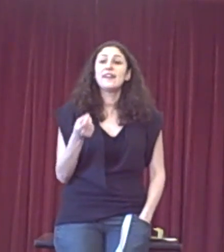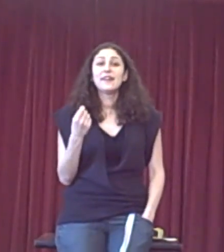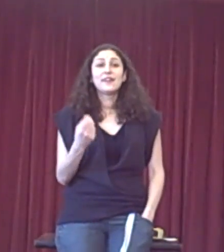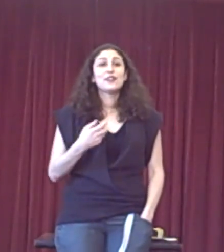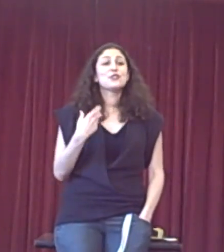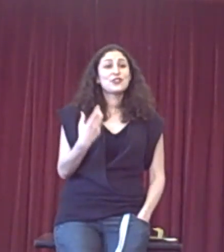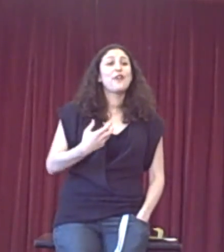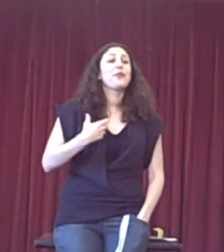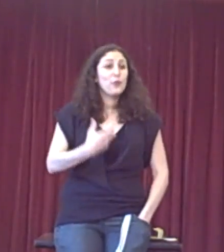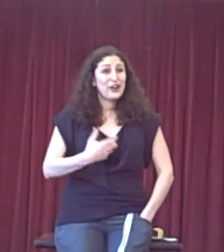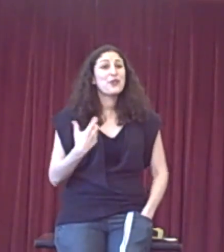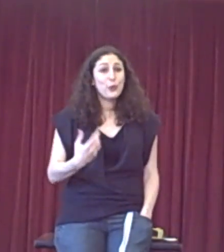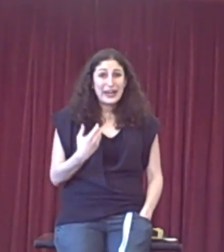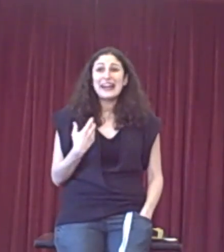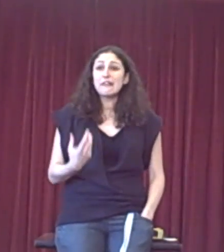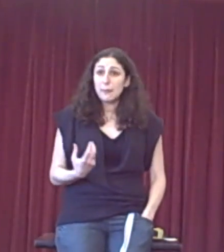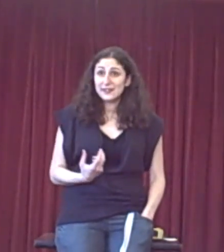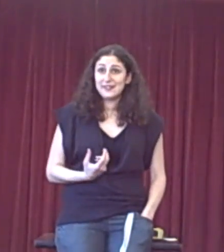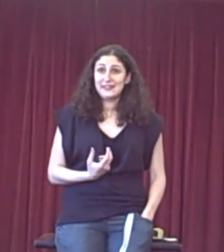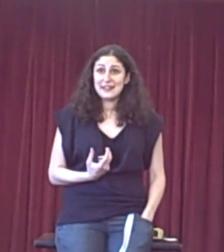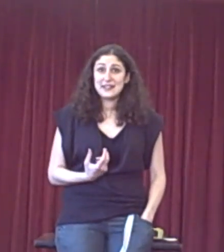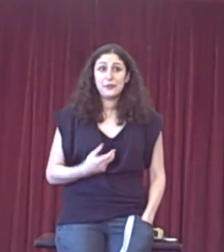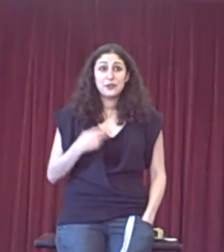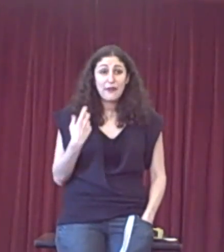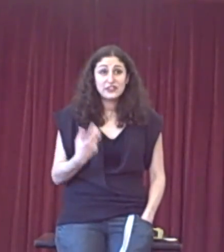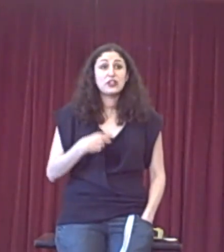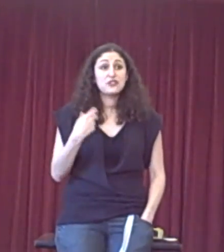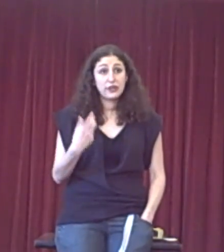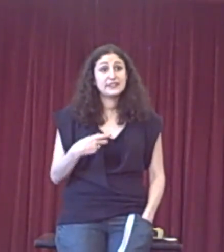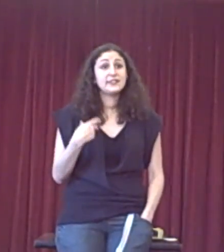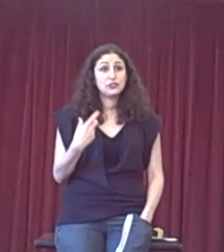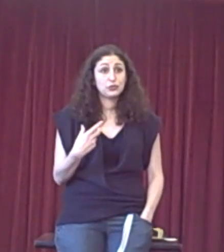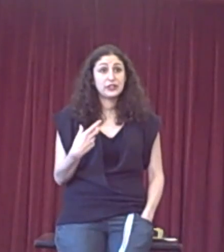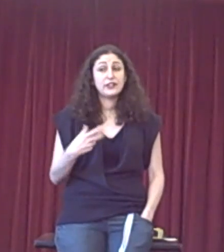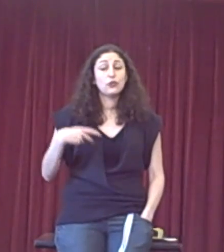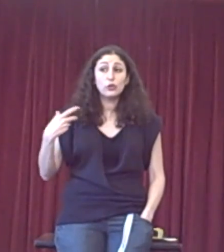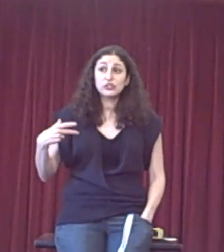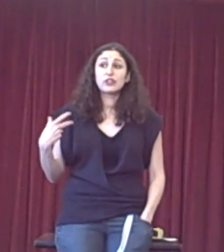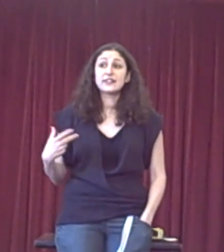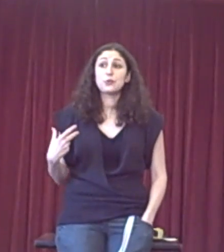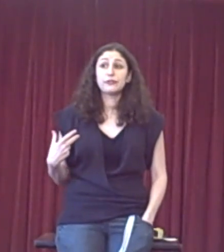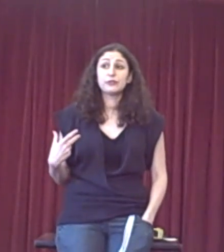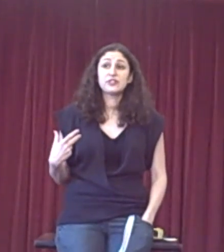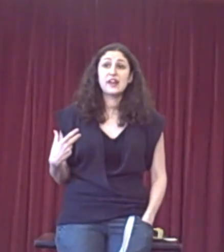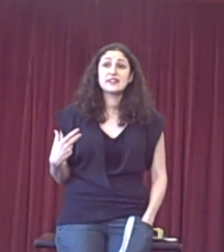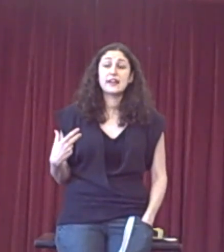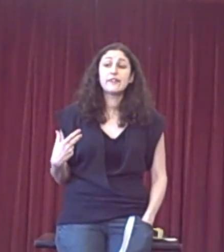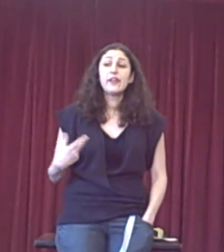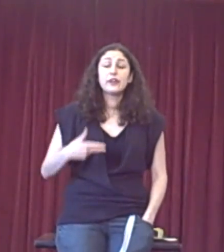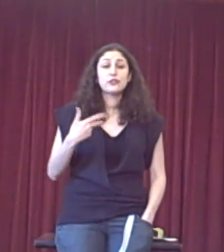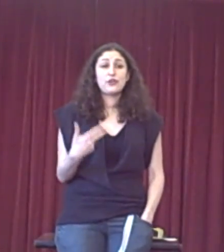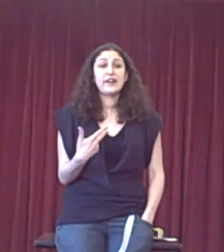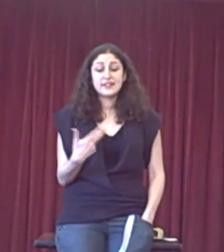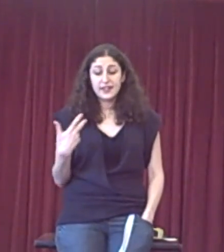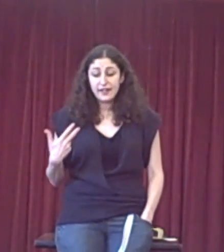you start doing what they call killer a button in that sense. When you're actually trying to destroy, not just trying to offer an alternative. You're trying to